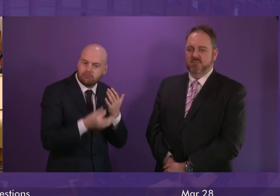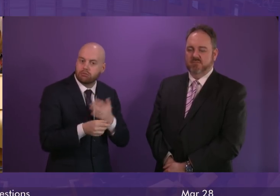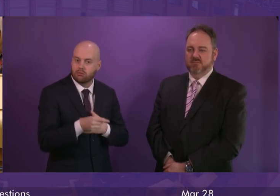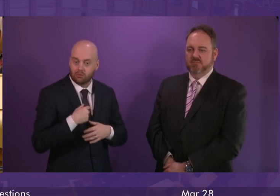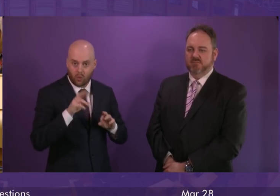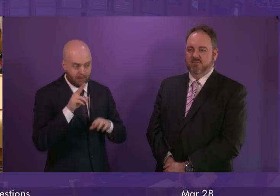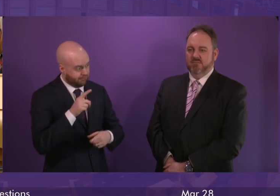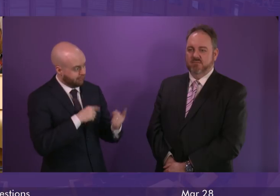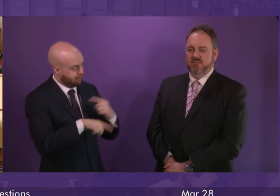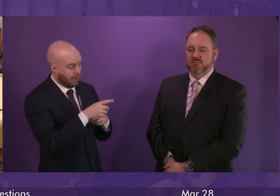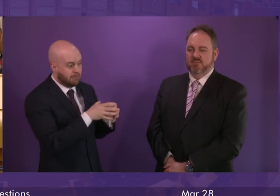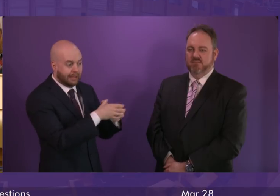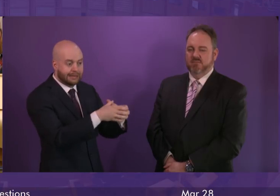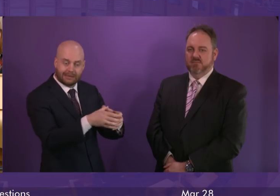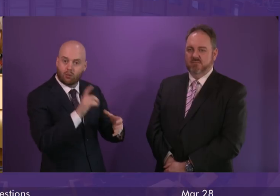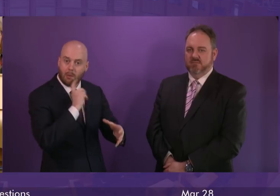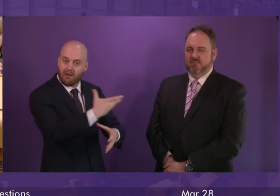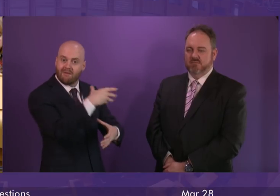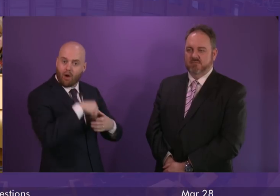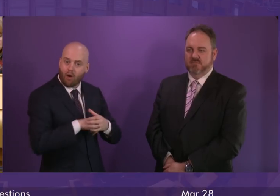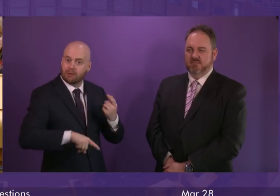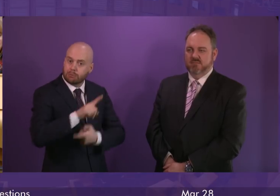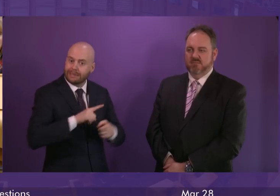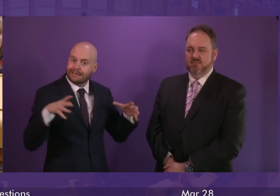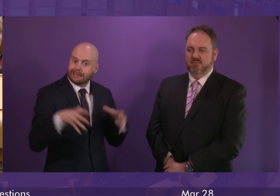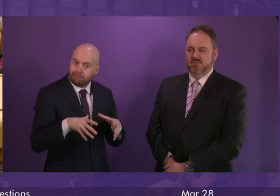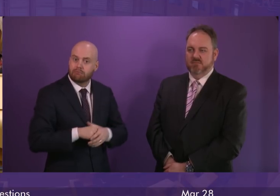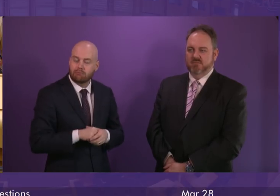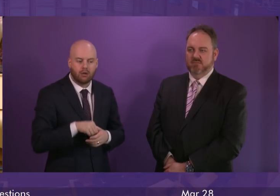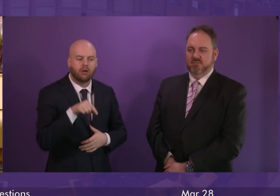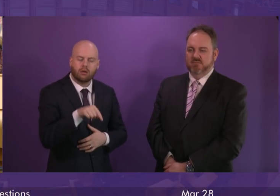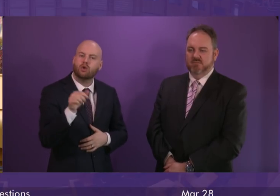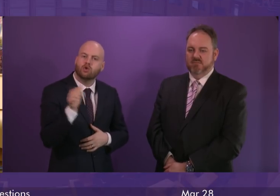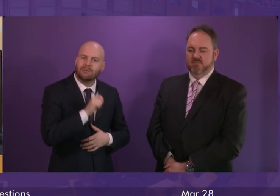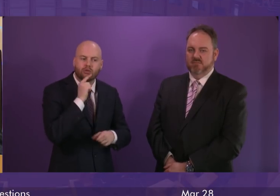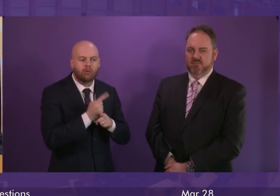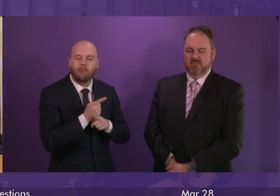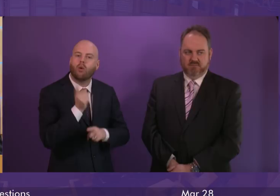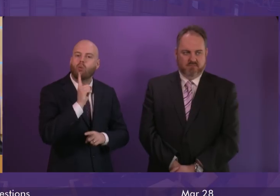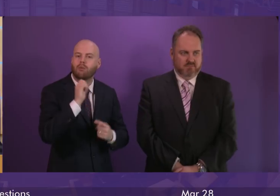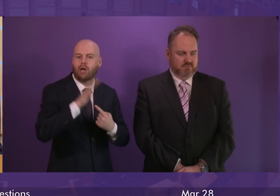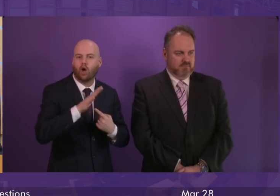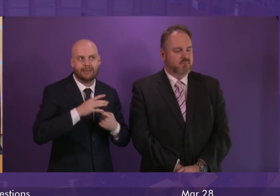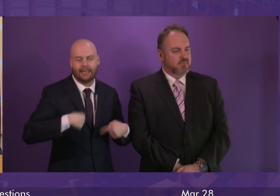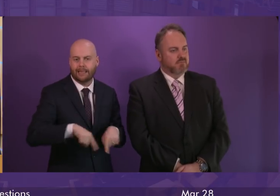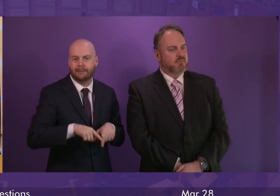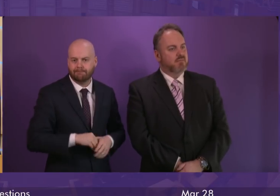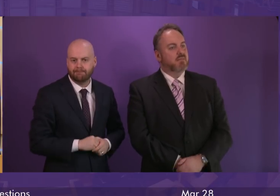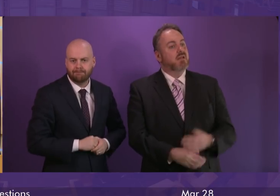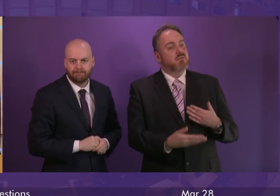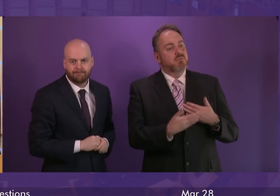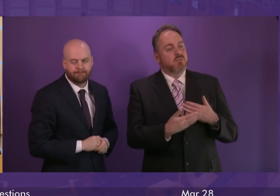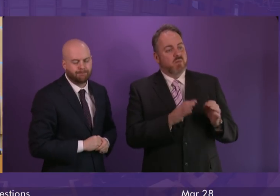certainly putting the progressive principle at the heart of that should be a priority and an objective for all of us. We have some further